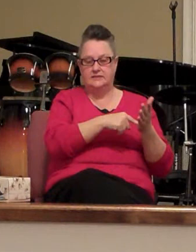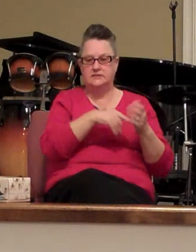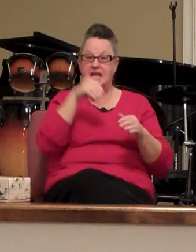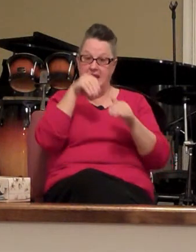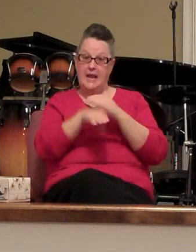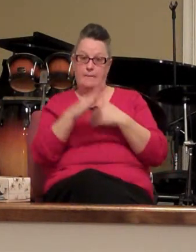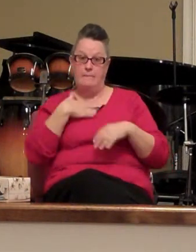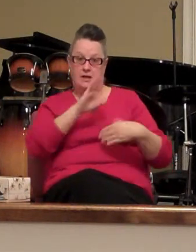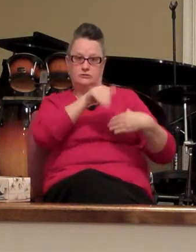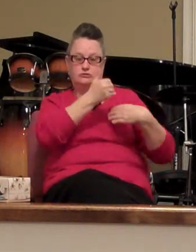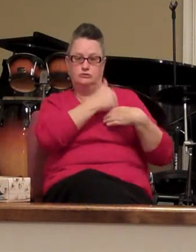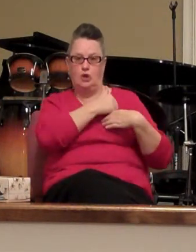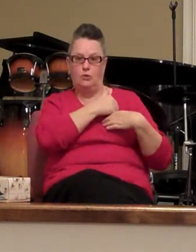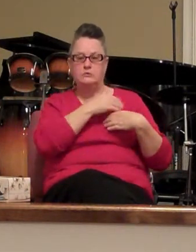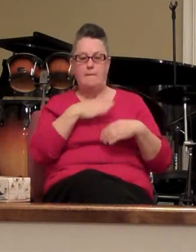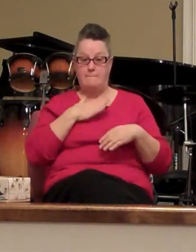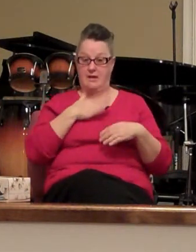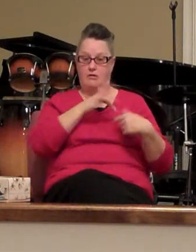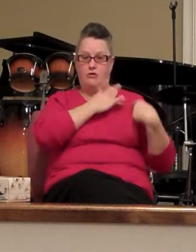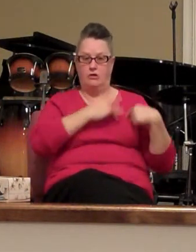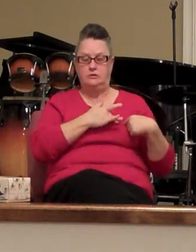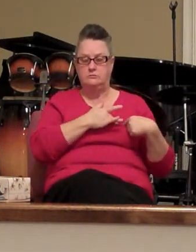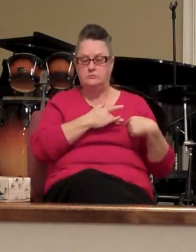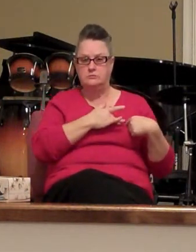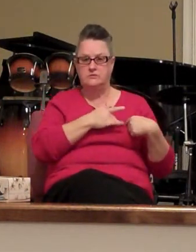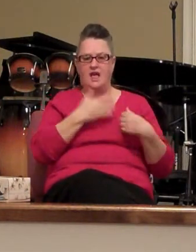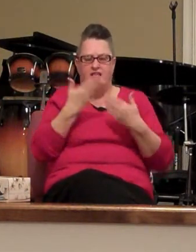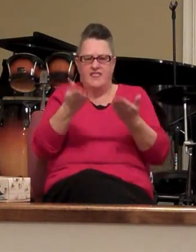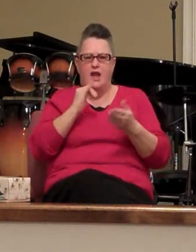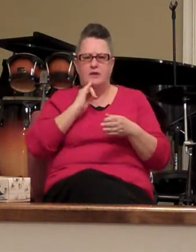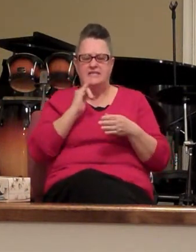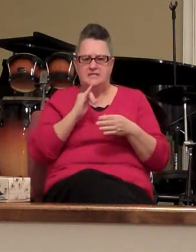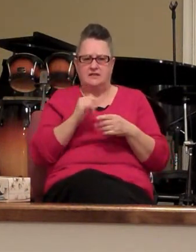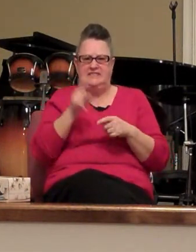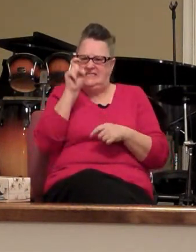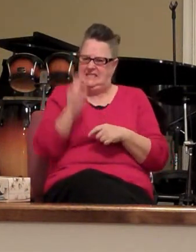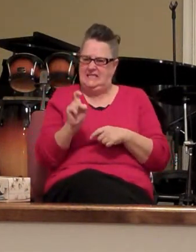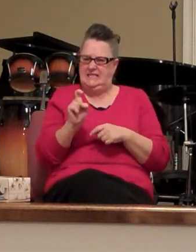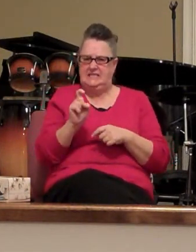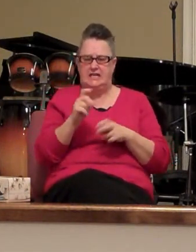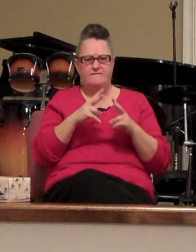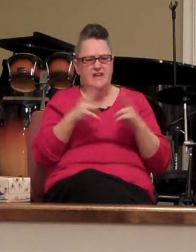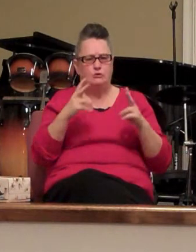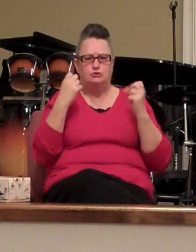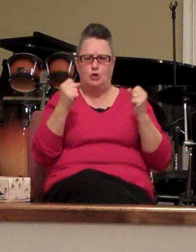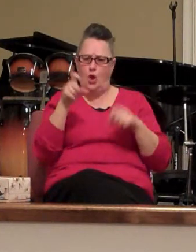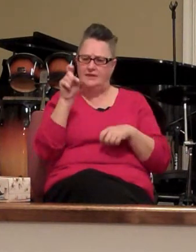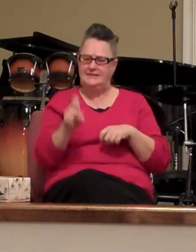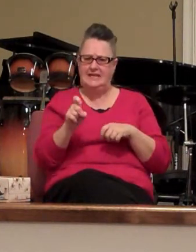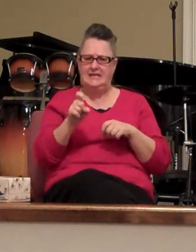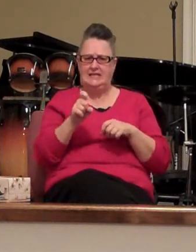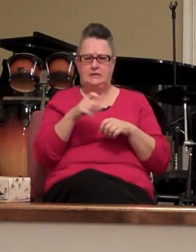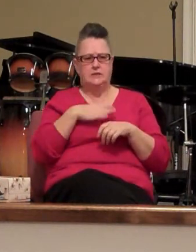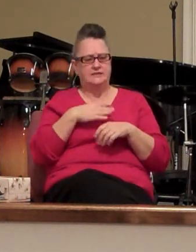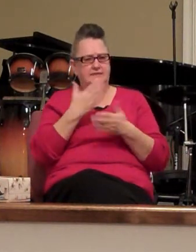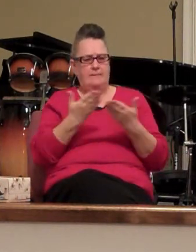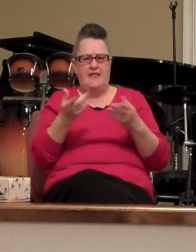soul and in my heart there's an urgency there's a stirring going on in the